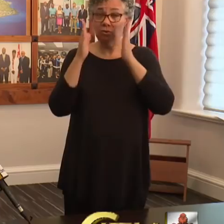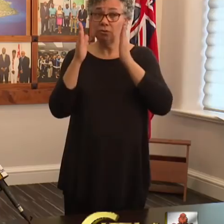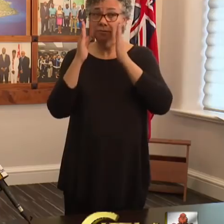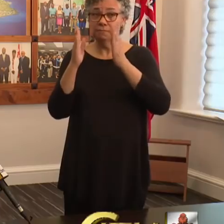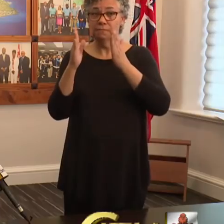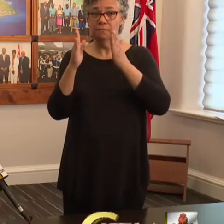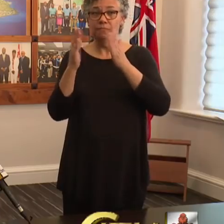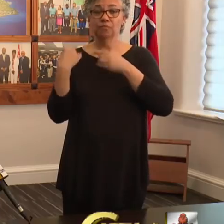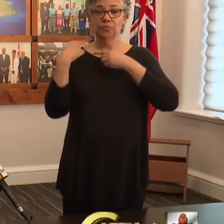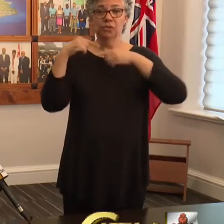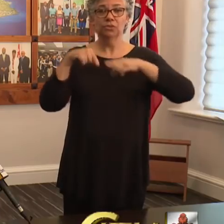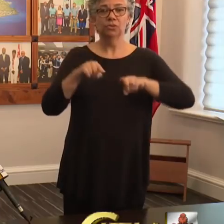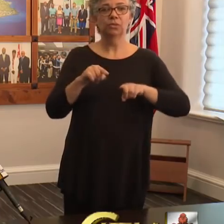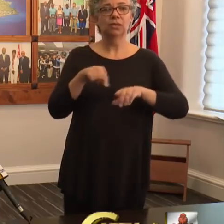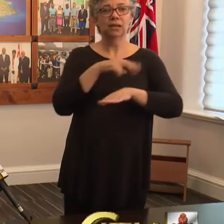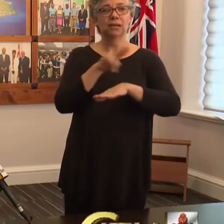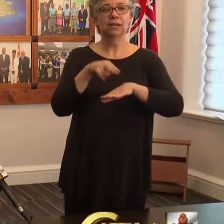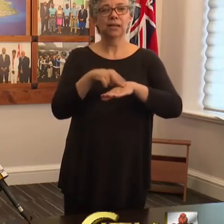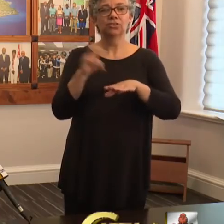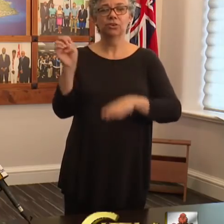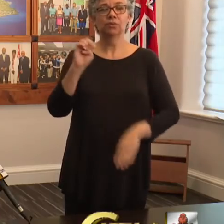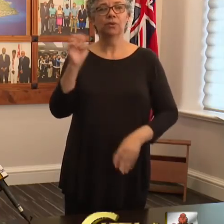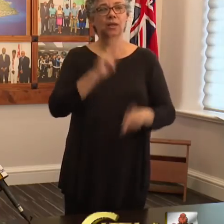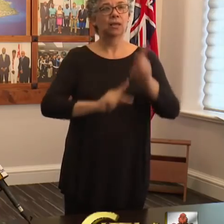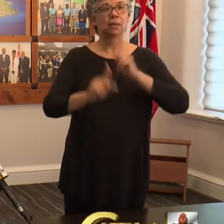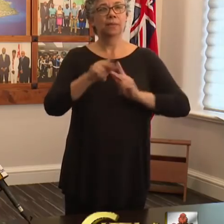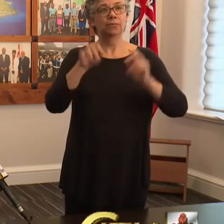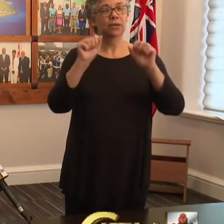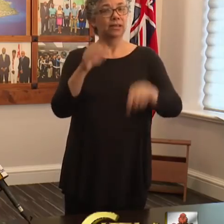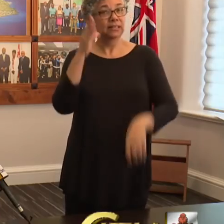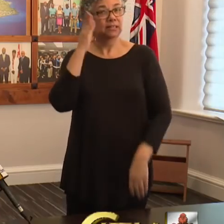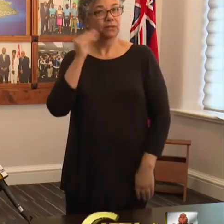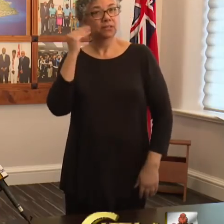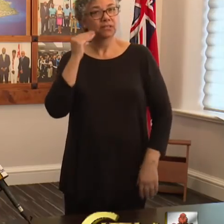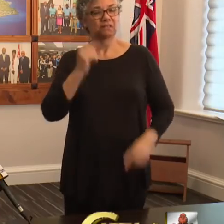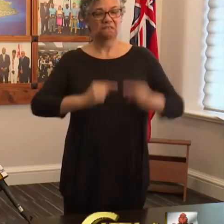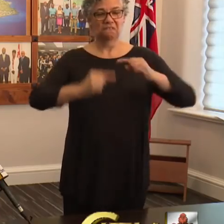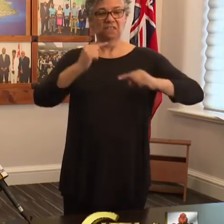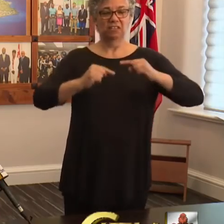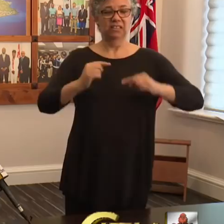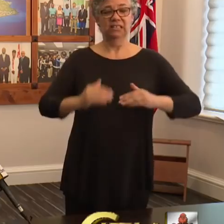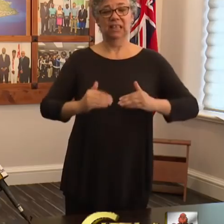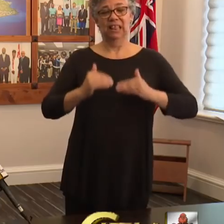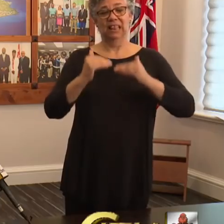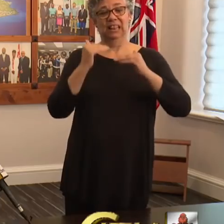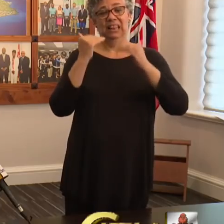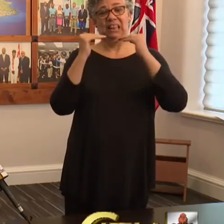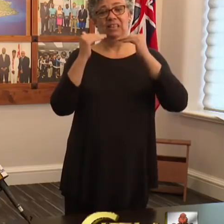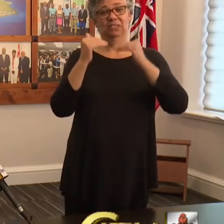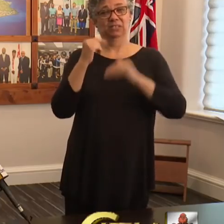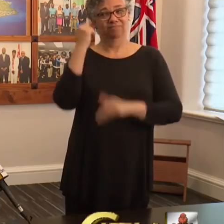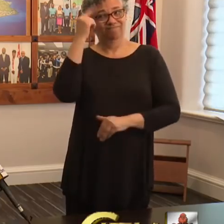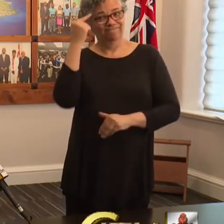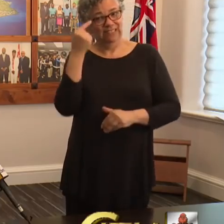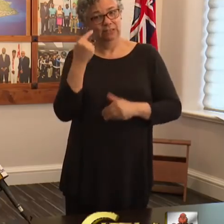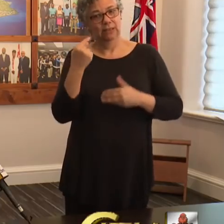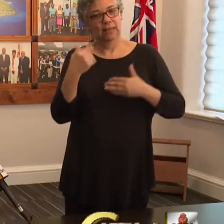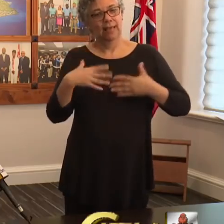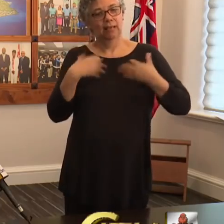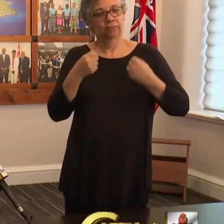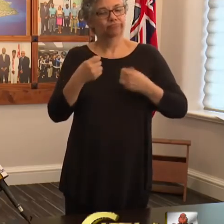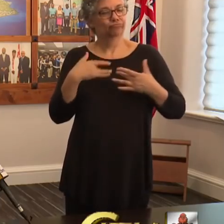During times of national emergency, people can experience various levels of mental health concern. This may include general stress,